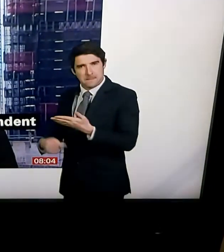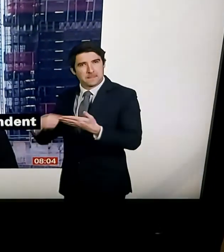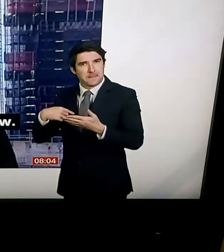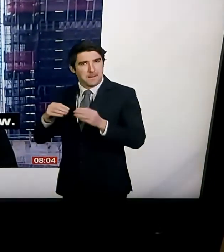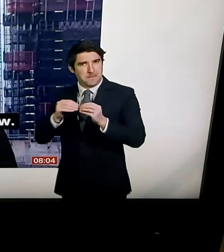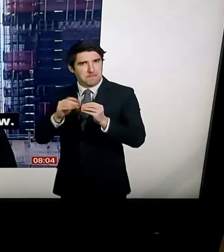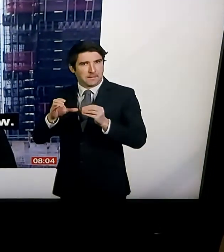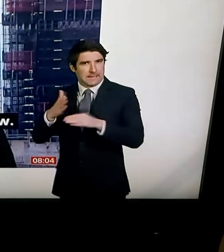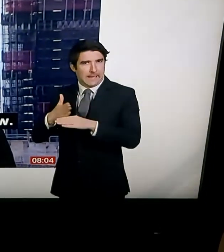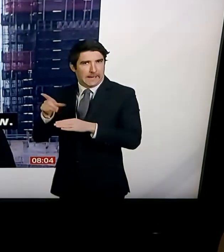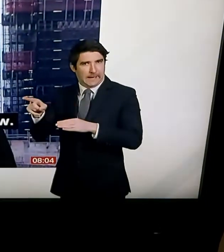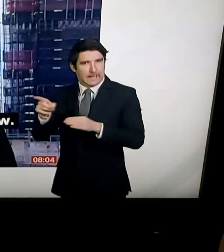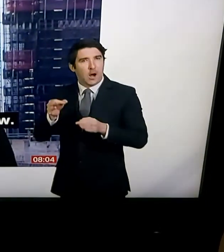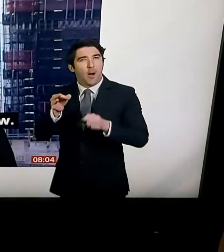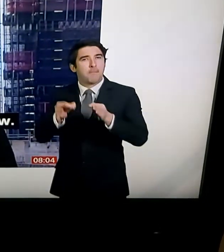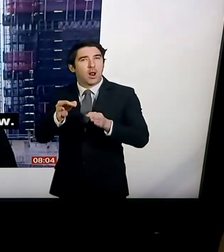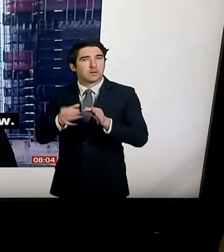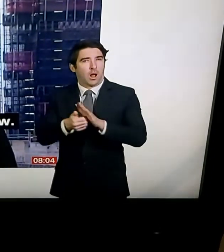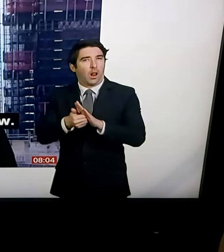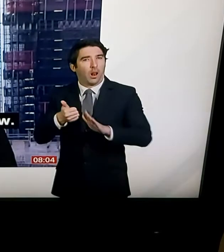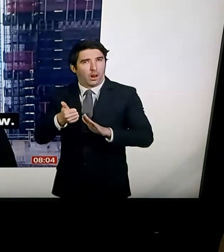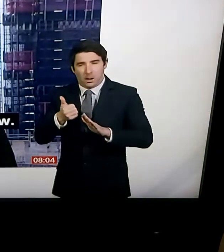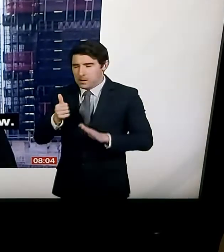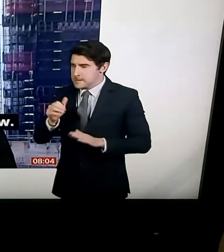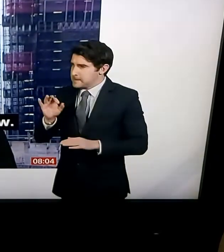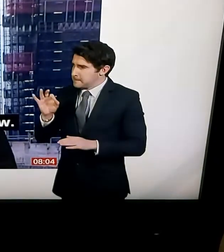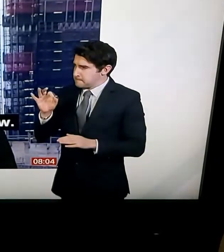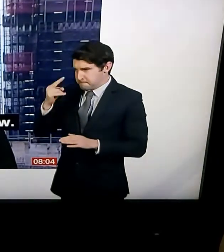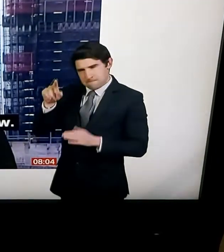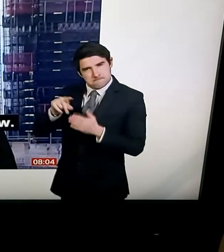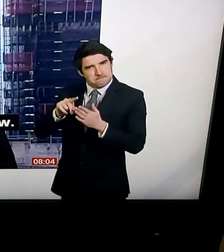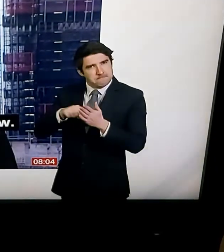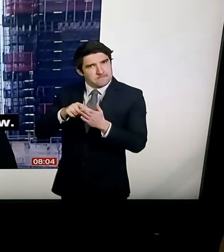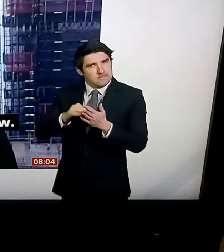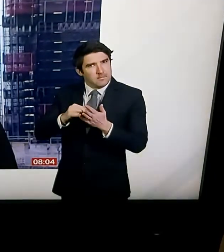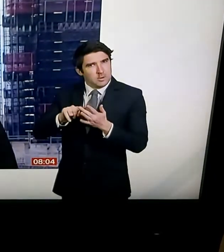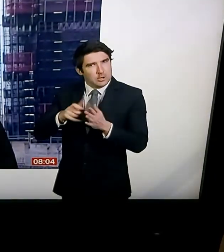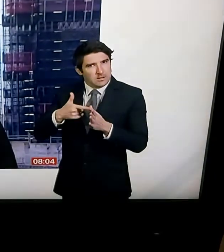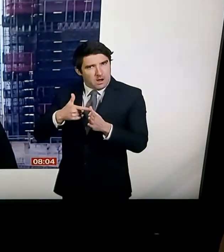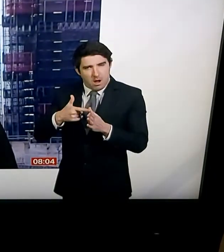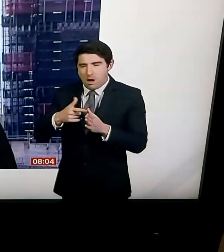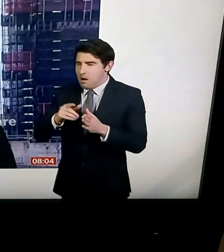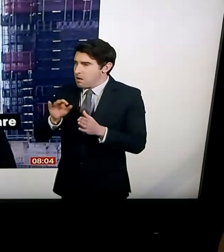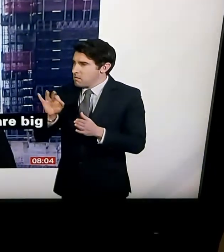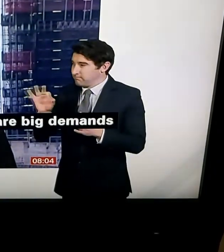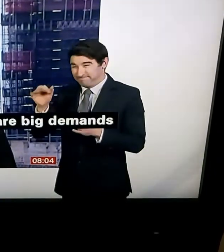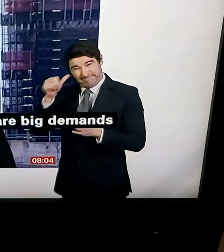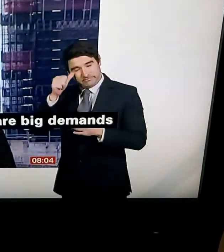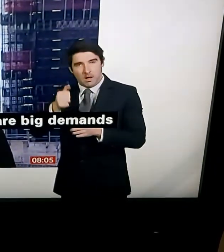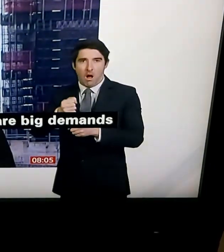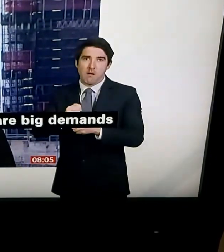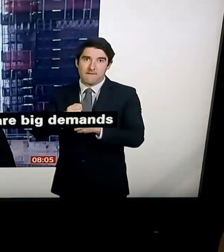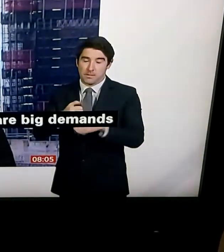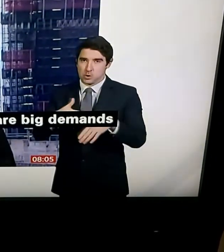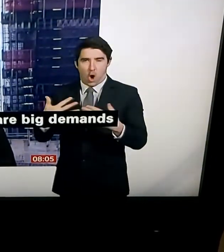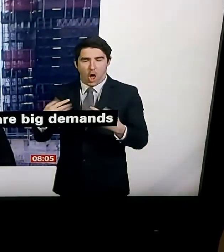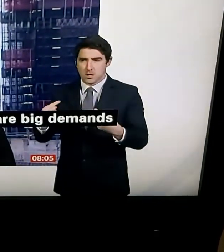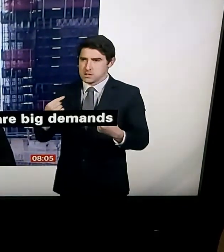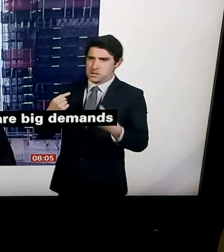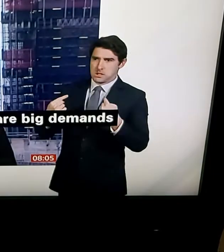minister. Good morning to you, Jessica. So there are big demands on the government at moment, aren't there? Particularly about testing, particularly about personal